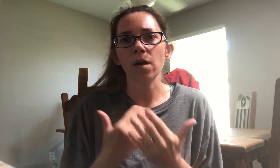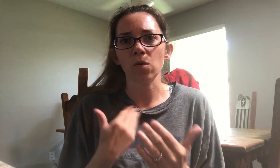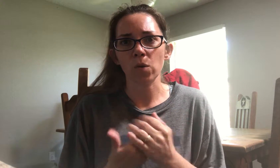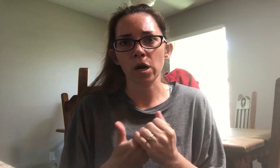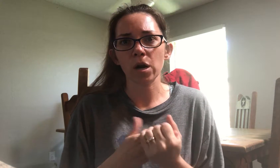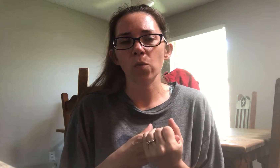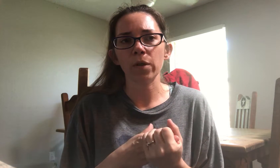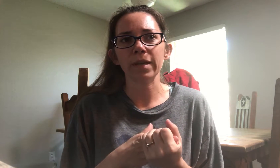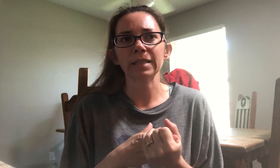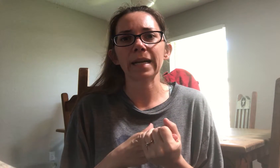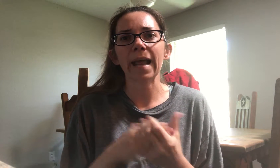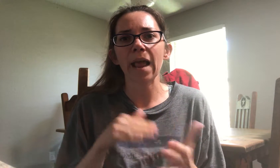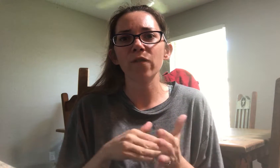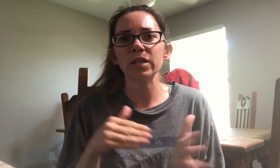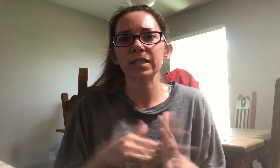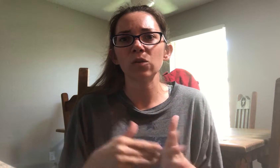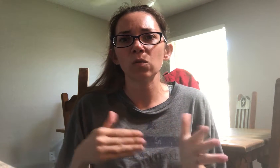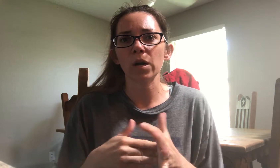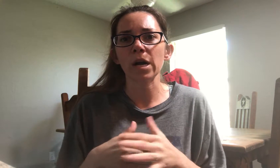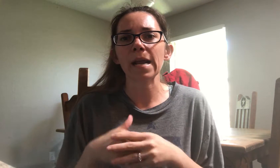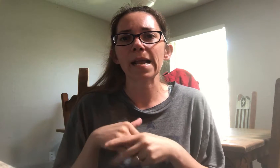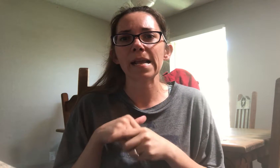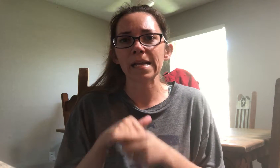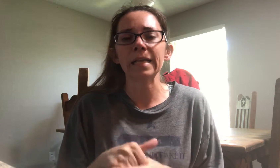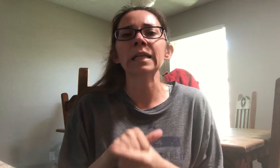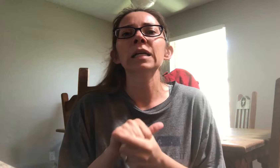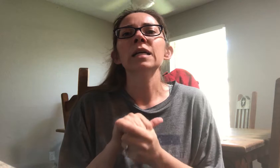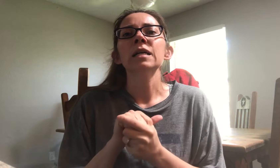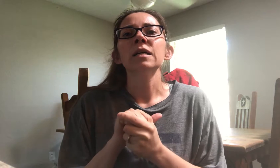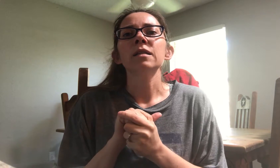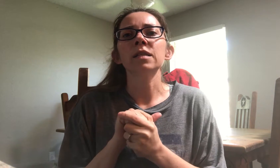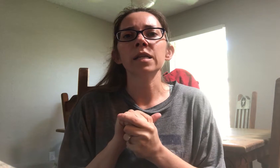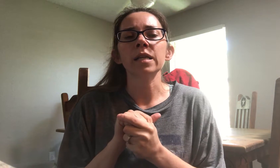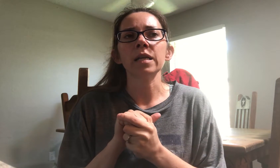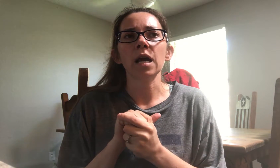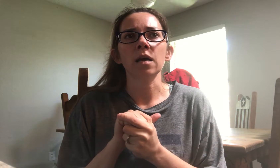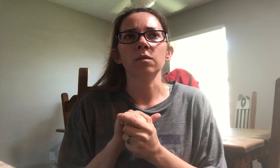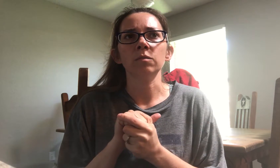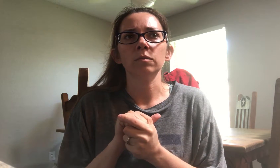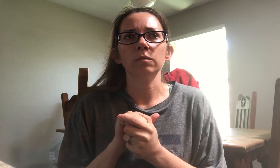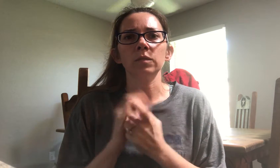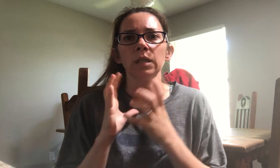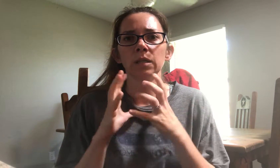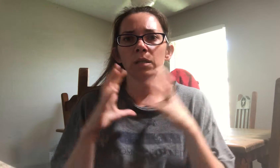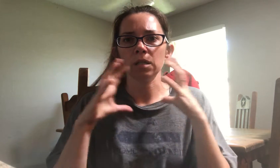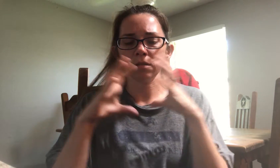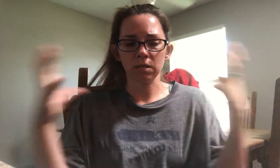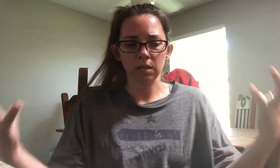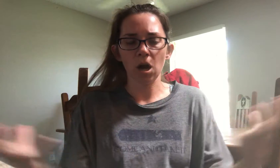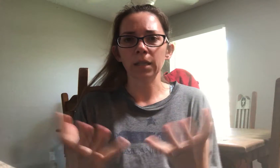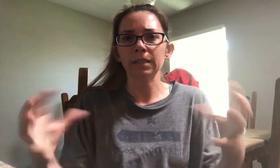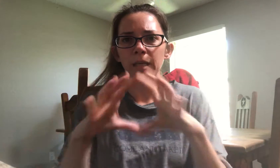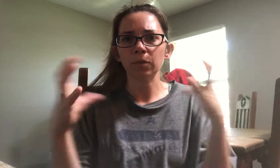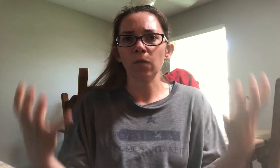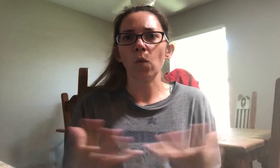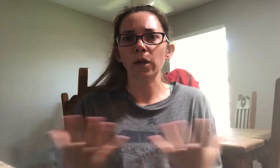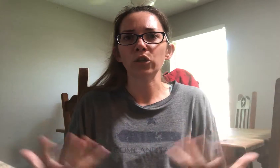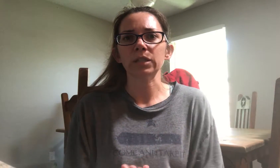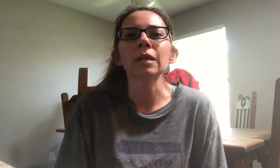of the word, where they sign every single word in the, um, the, the, the concept of what you're seeing.